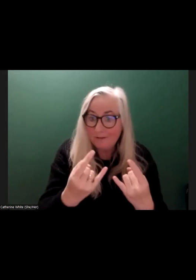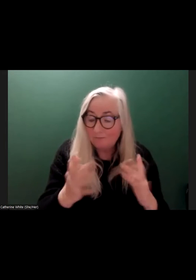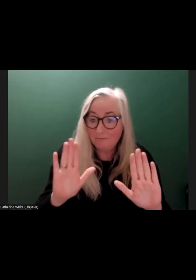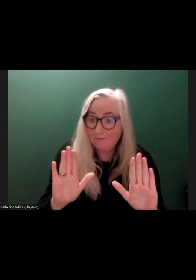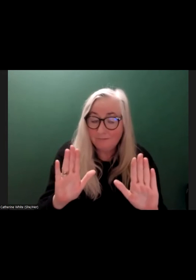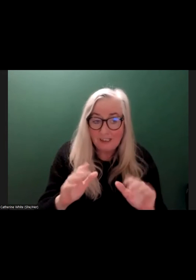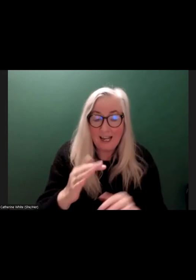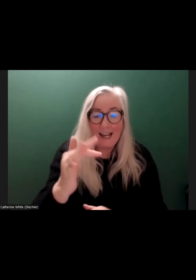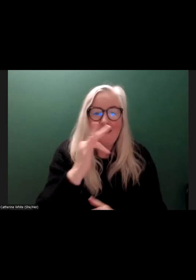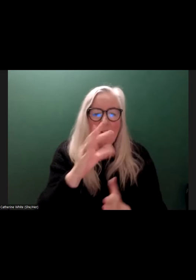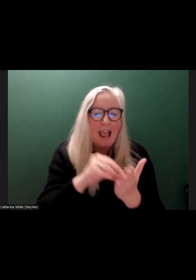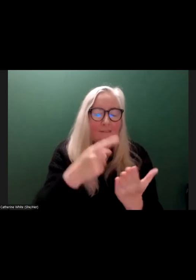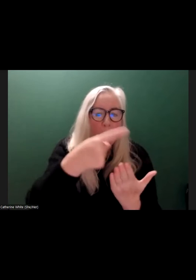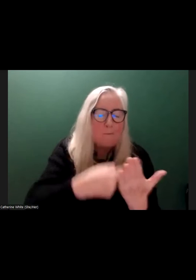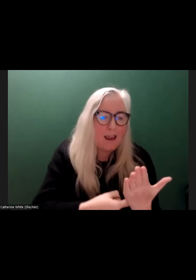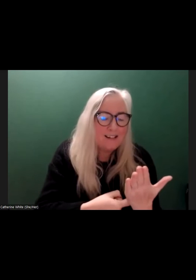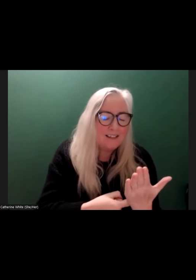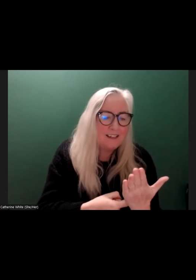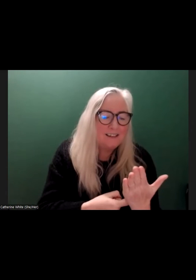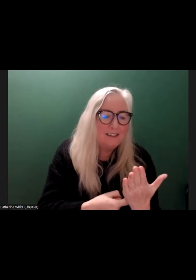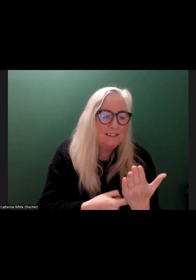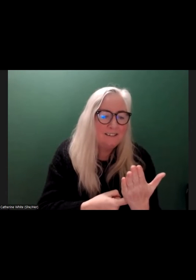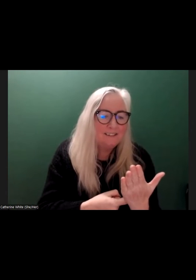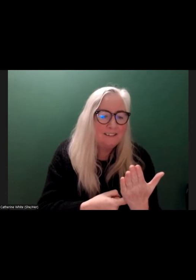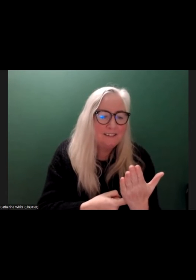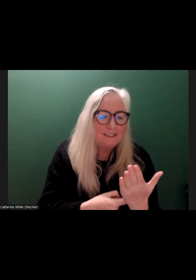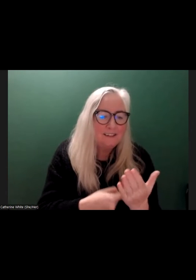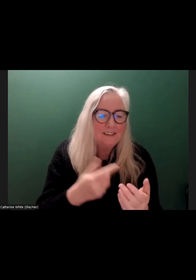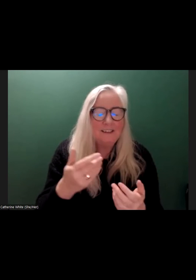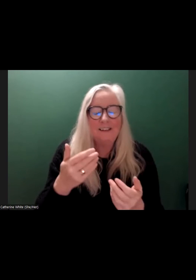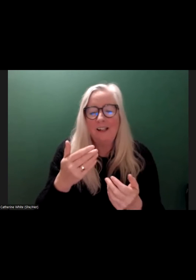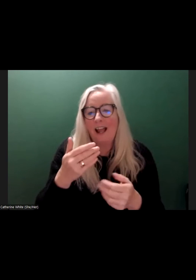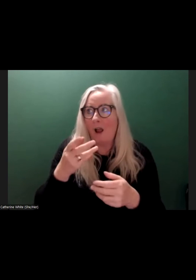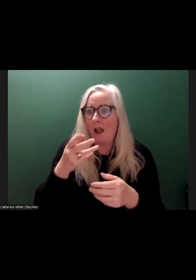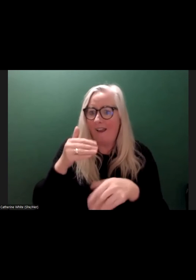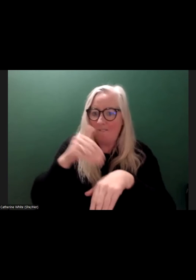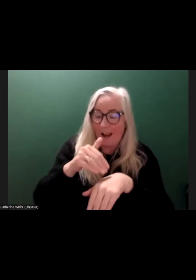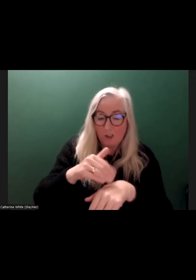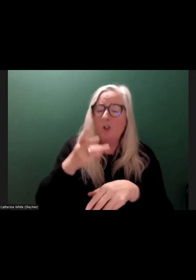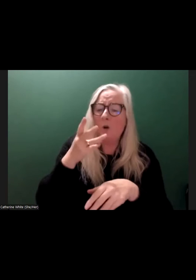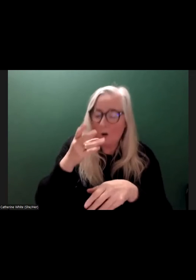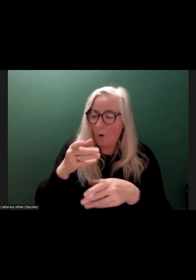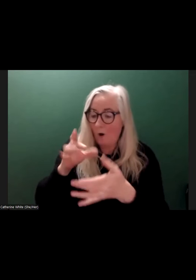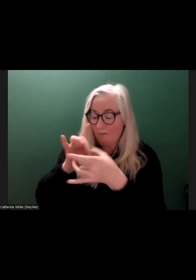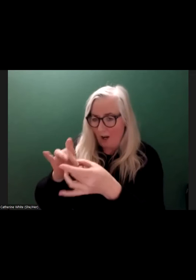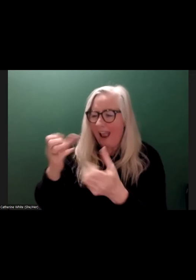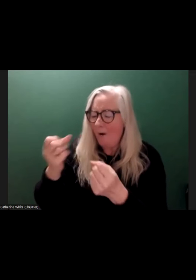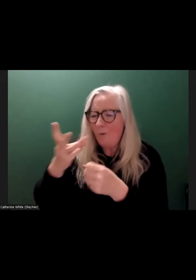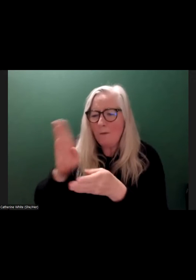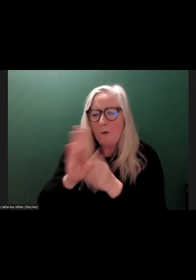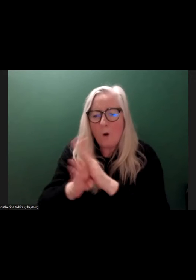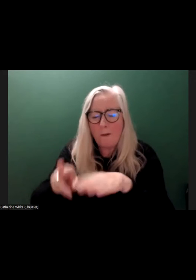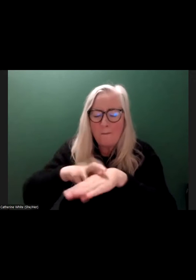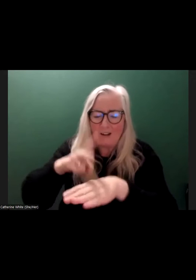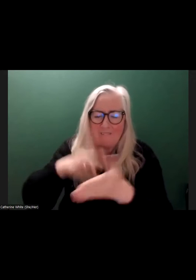If you have policy directly... Consulted with the people it's going to affect. Then you're going to have better policy. Better value for